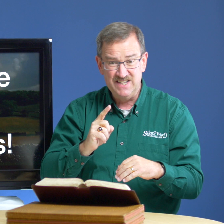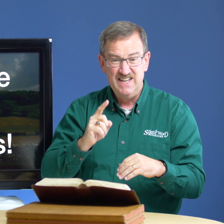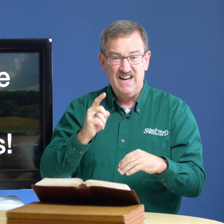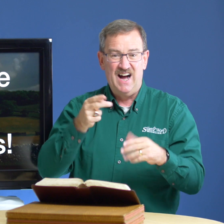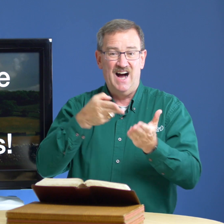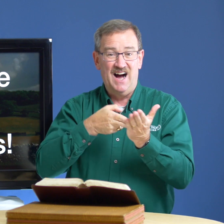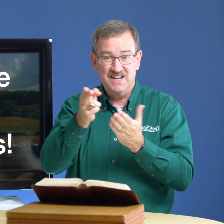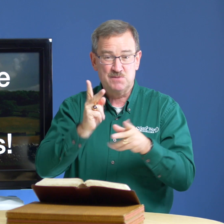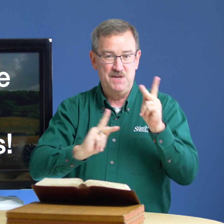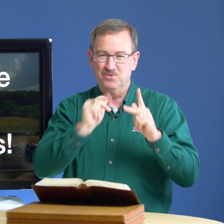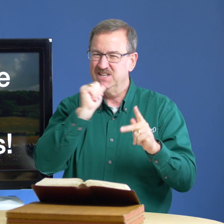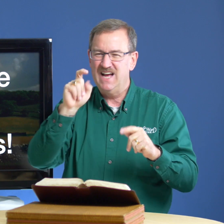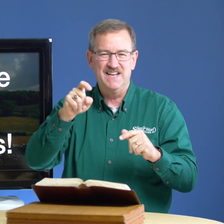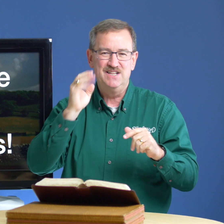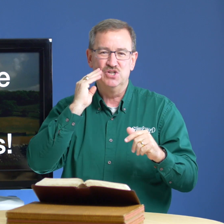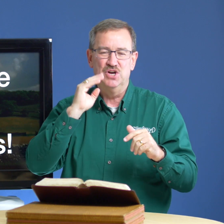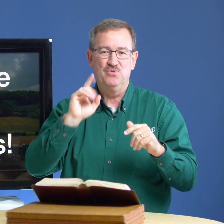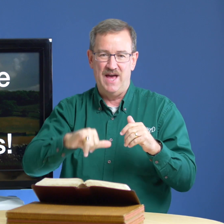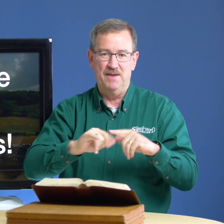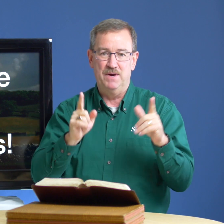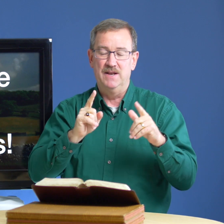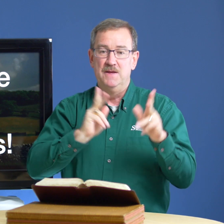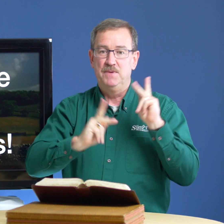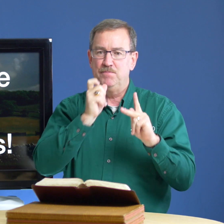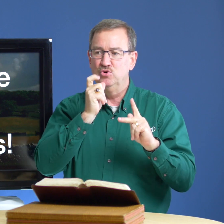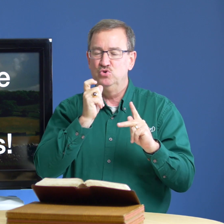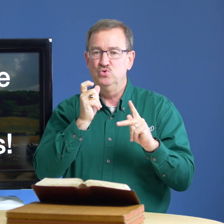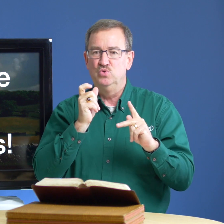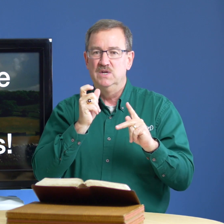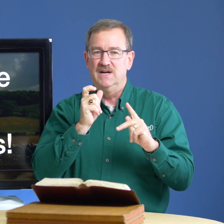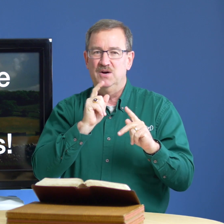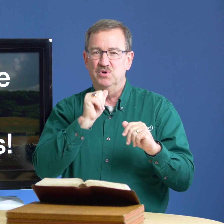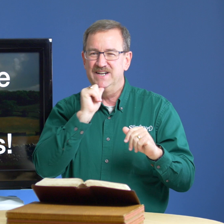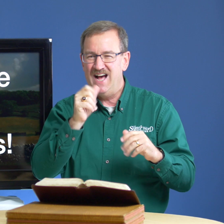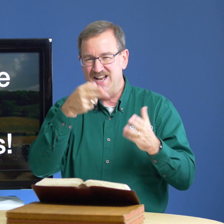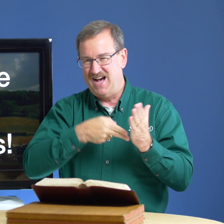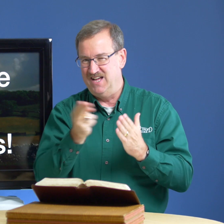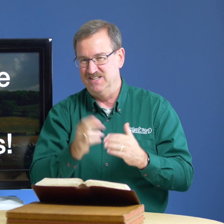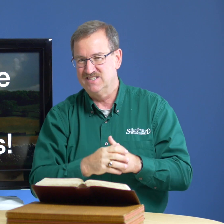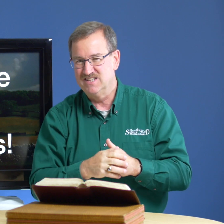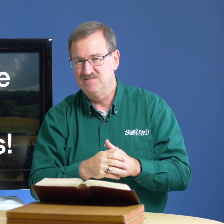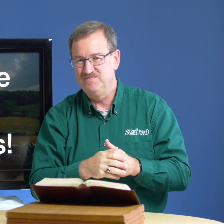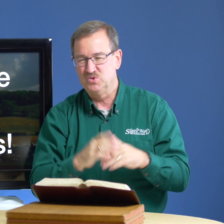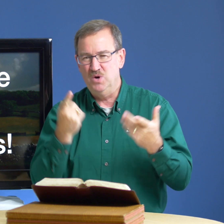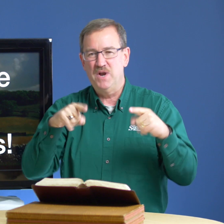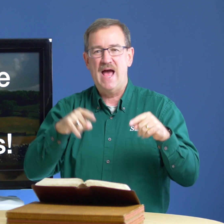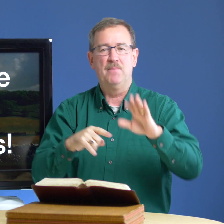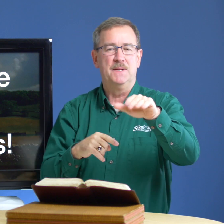honest people did not need to know that but people who were not honest what would happen